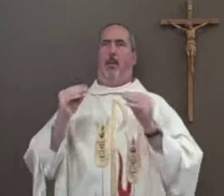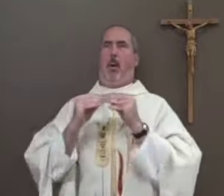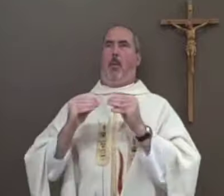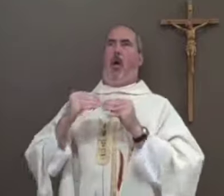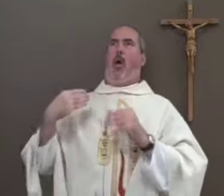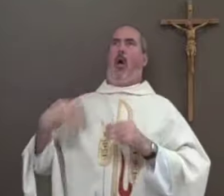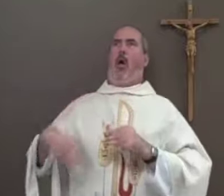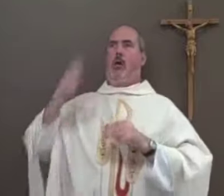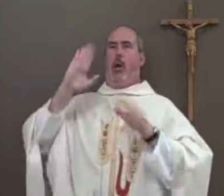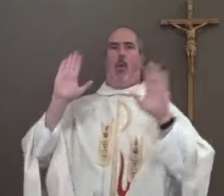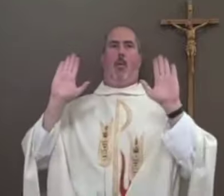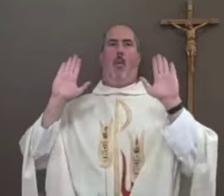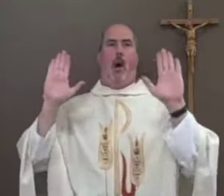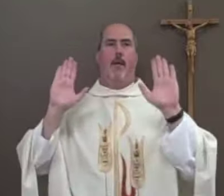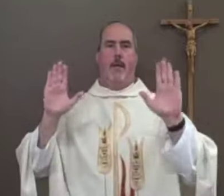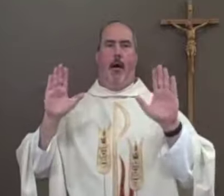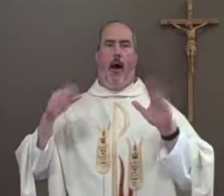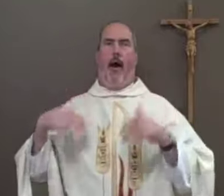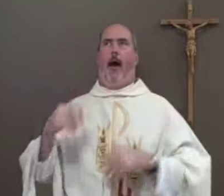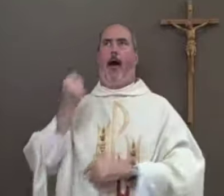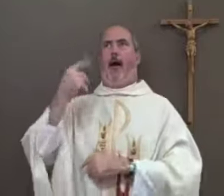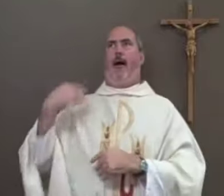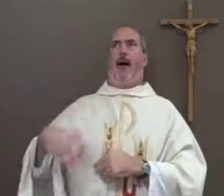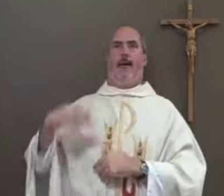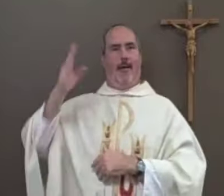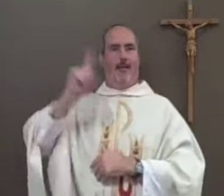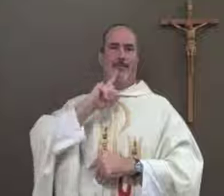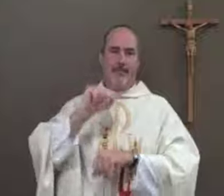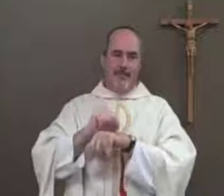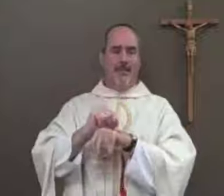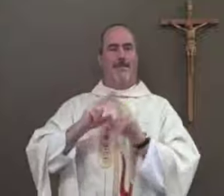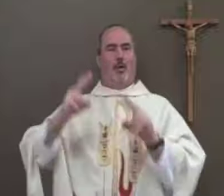And we will see more of God's wonder and his wisdom.